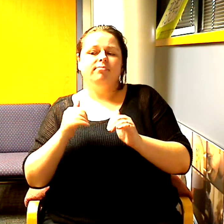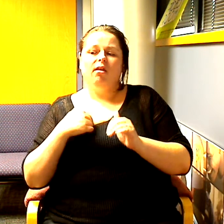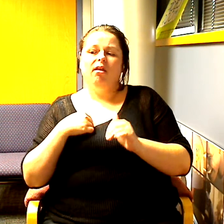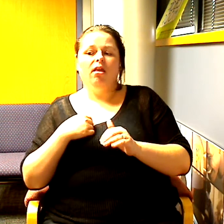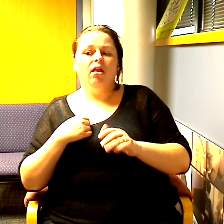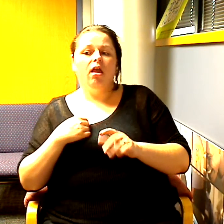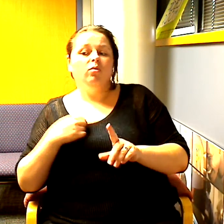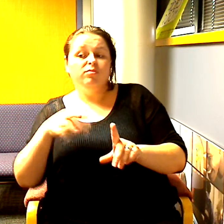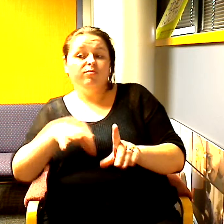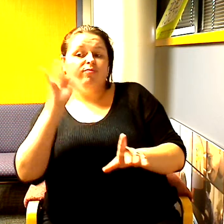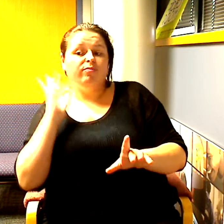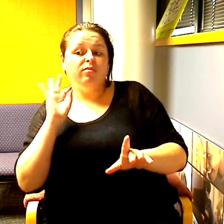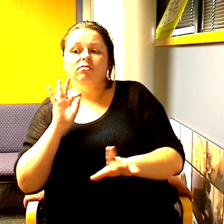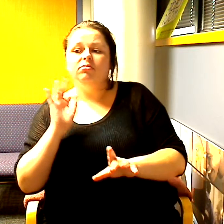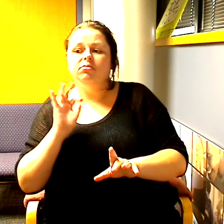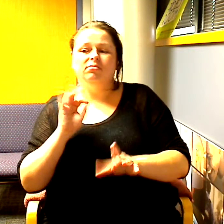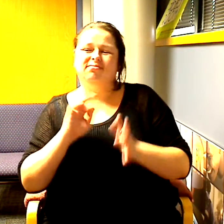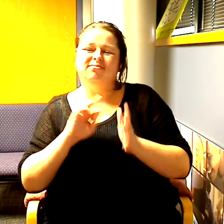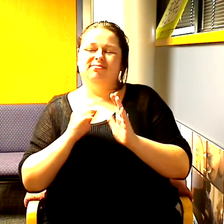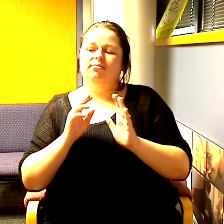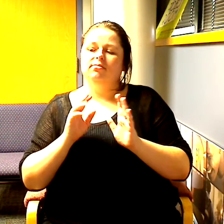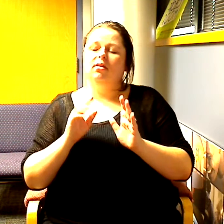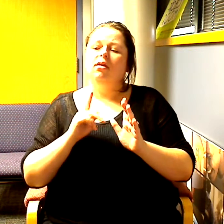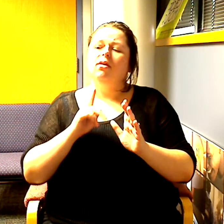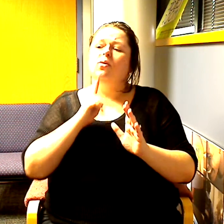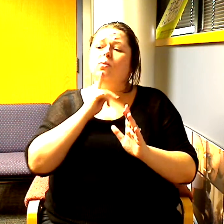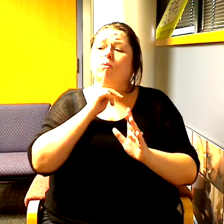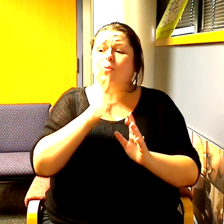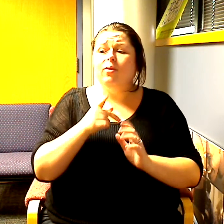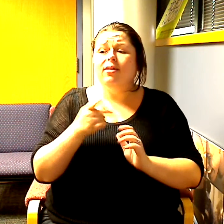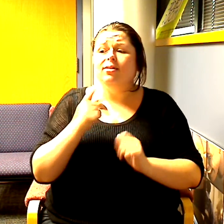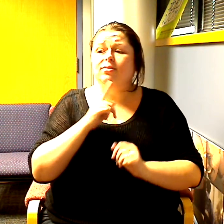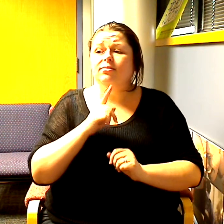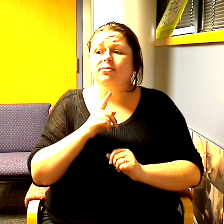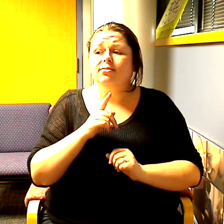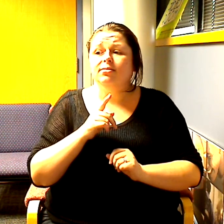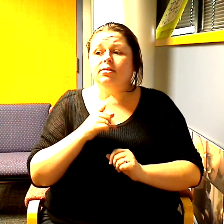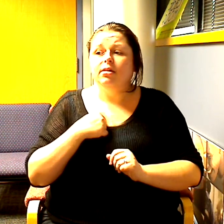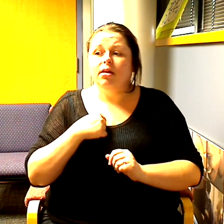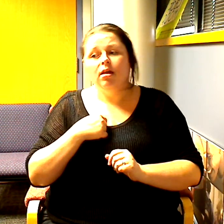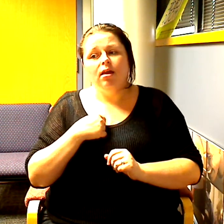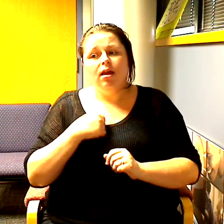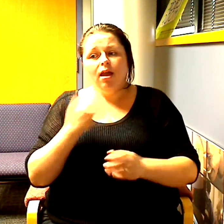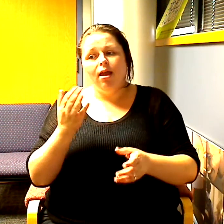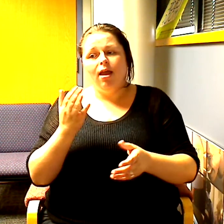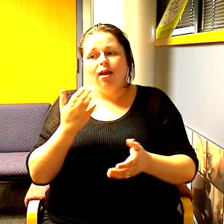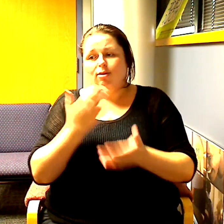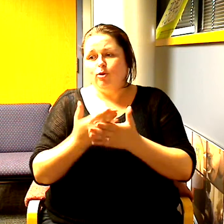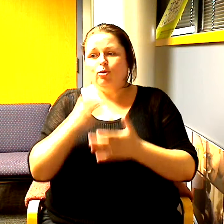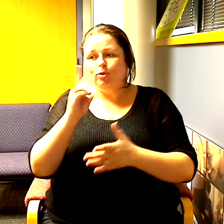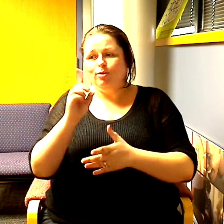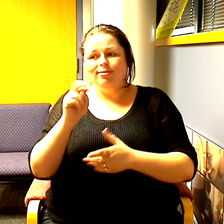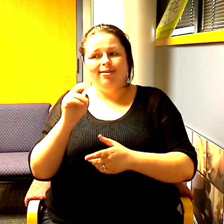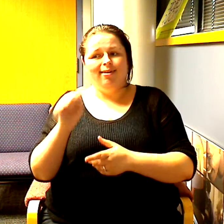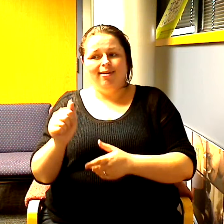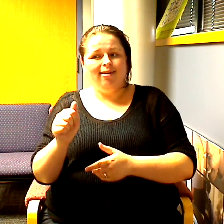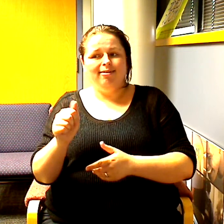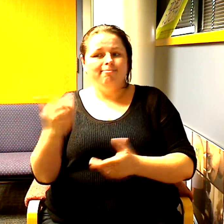the real way that I became a model is I won a genetic lottery and I am the recipient of a legacy and